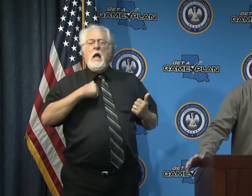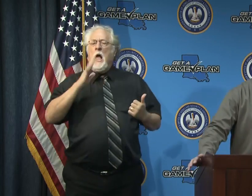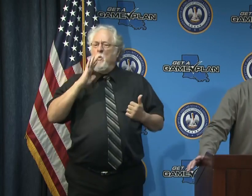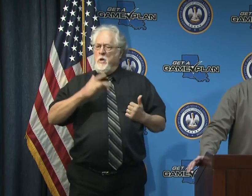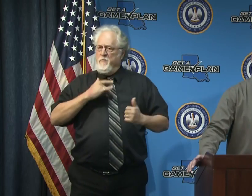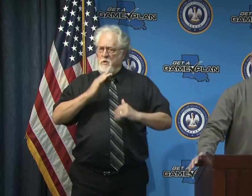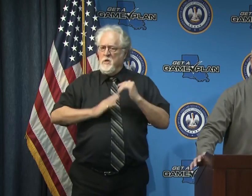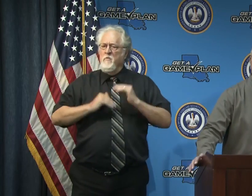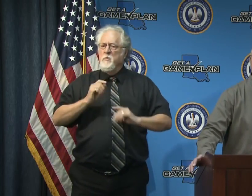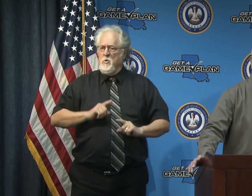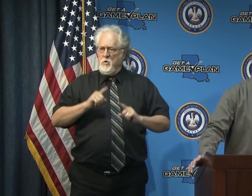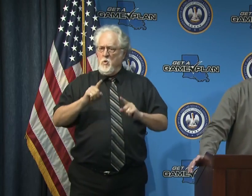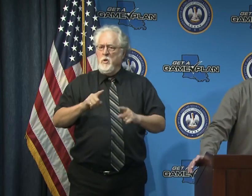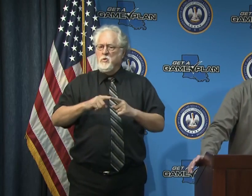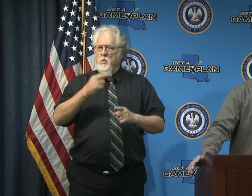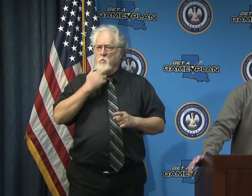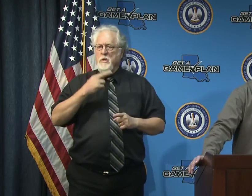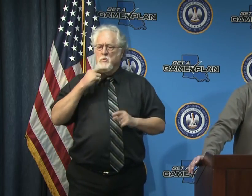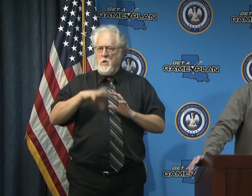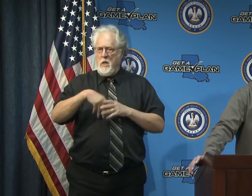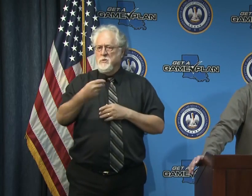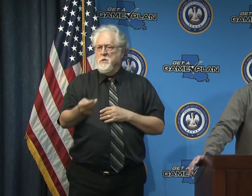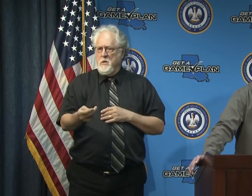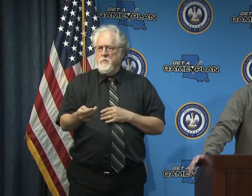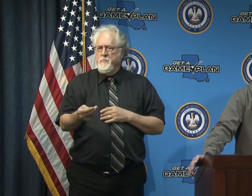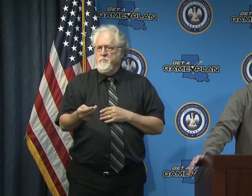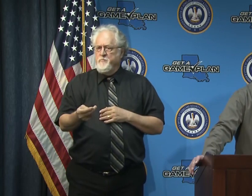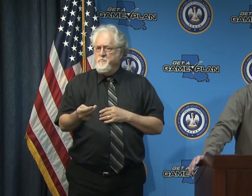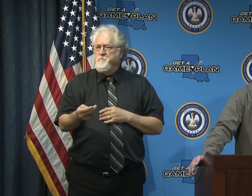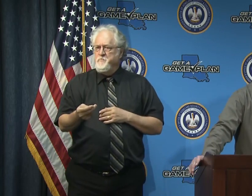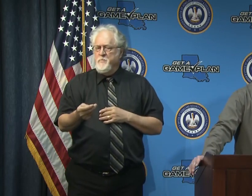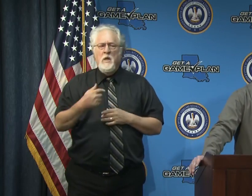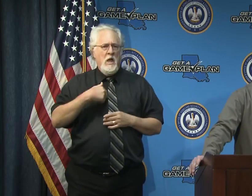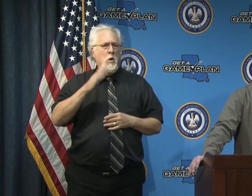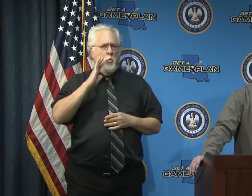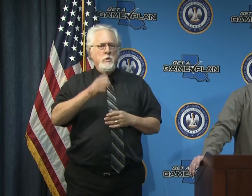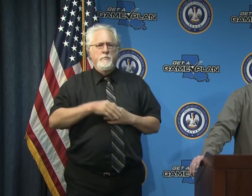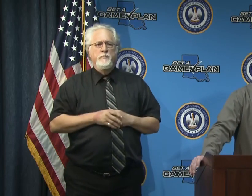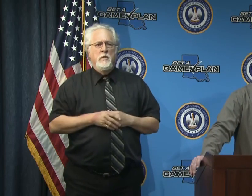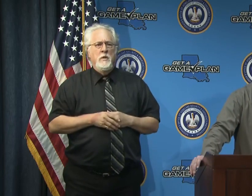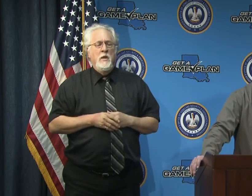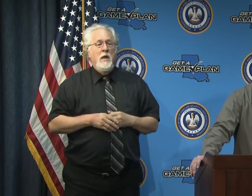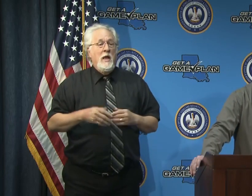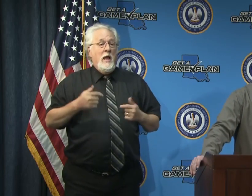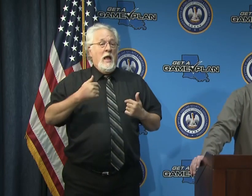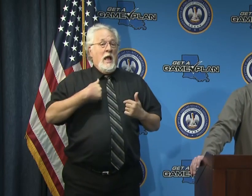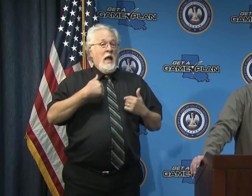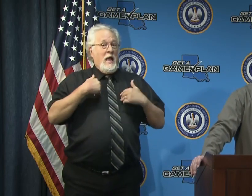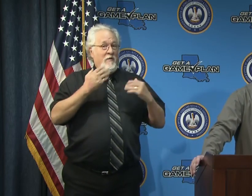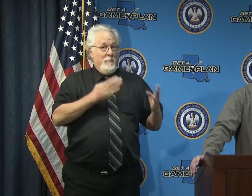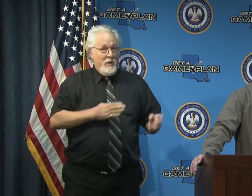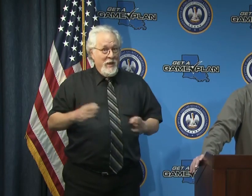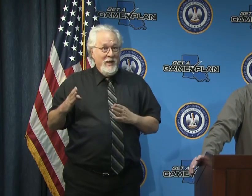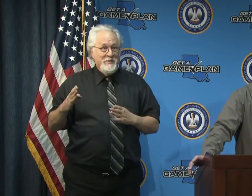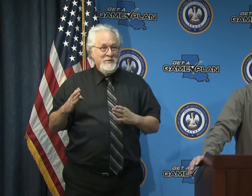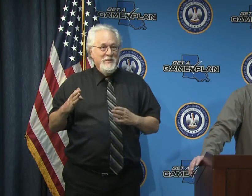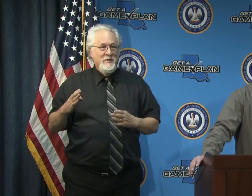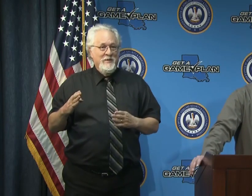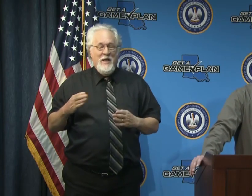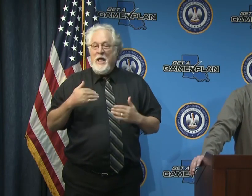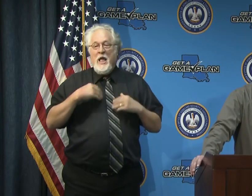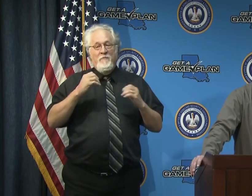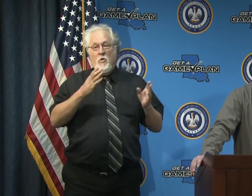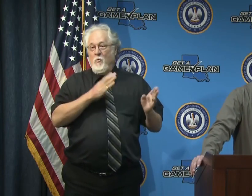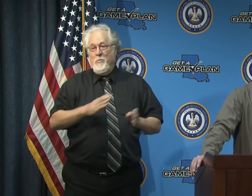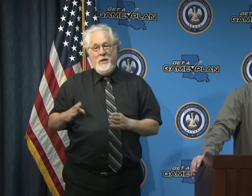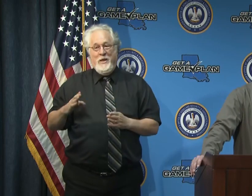comfortable going to a restaurant outdoors um i would um the question was whether i have plans plans uh i don't have